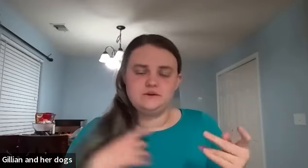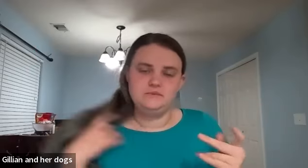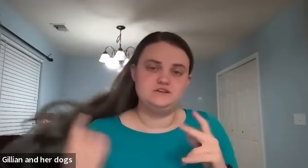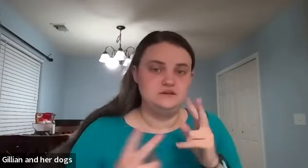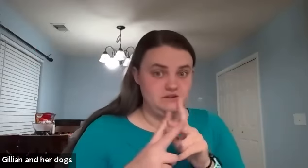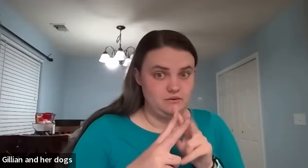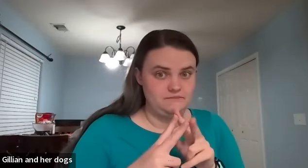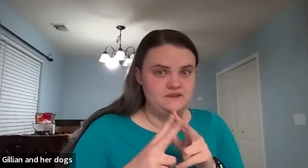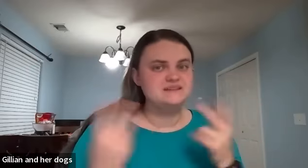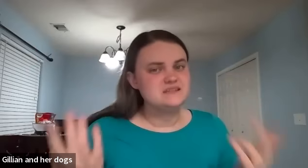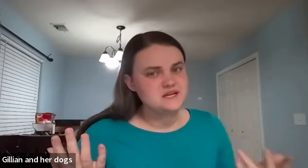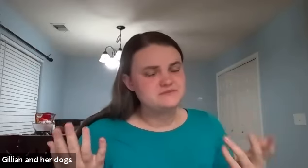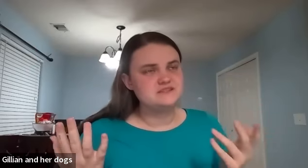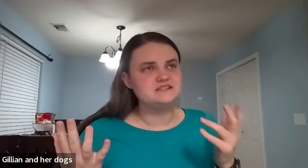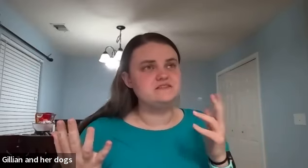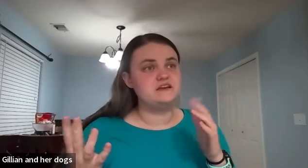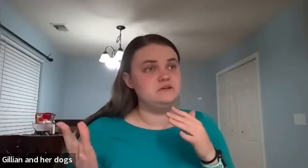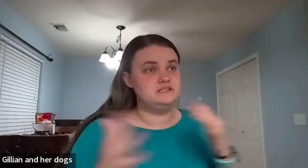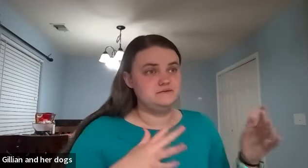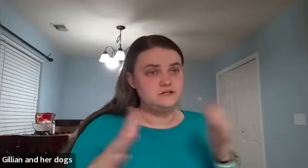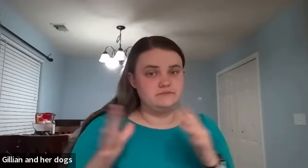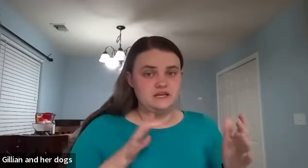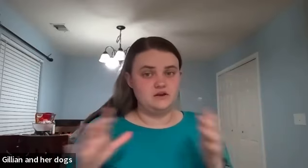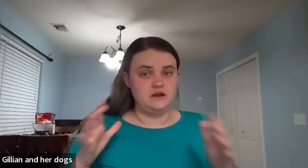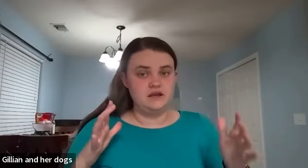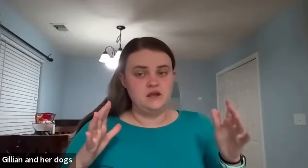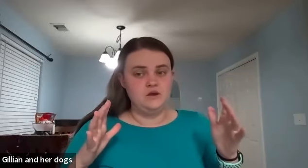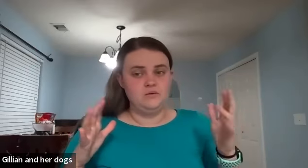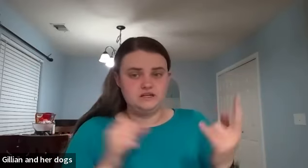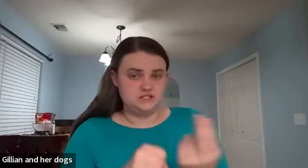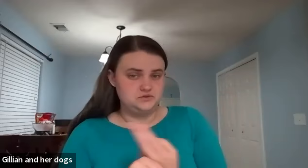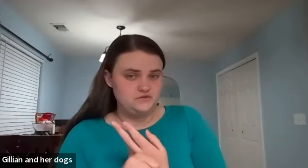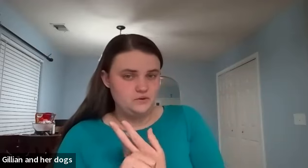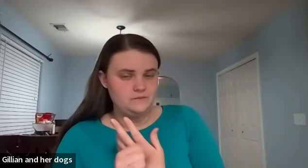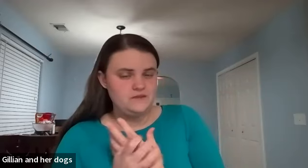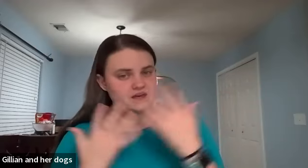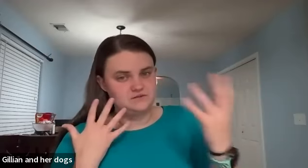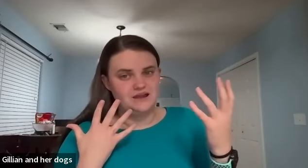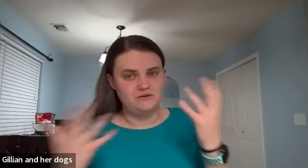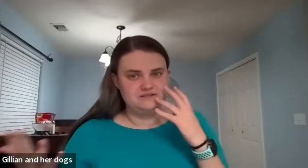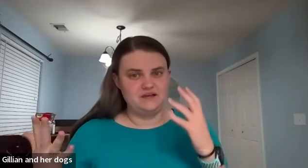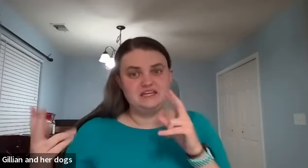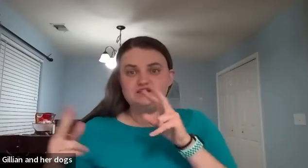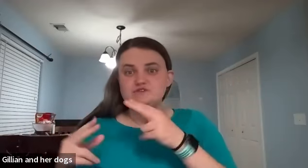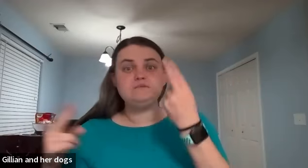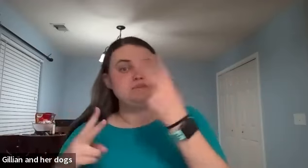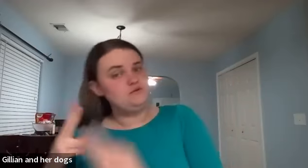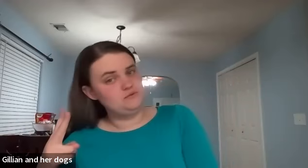it can be also either way sometimes things like that can be different depending on what it's used for and that's why i always i'm like it's used for both